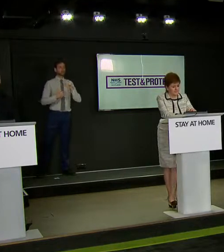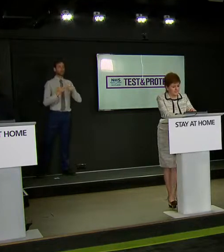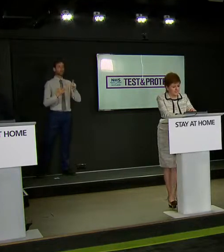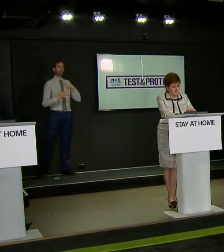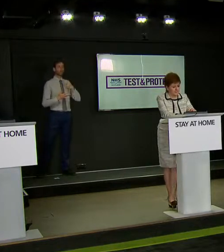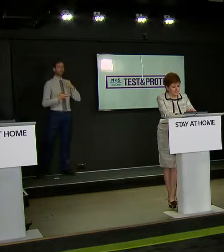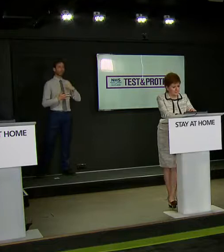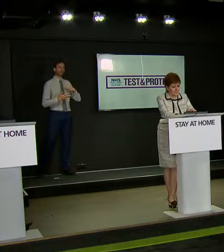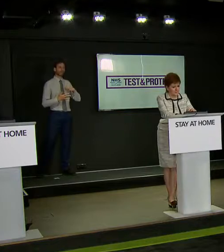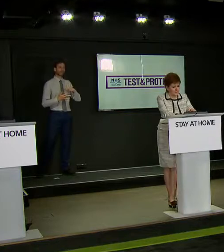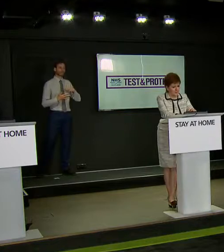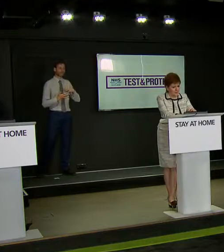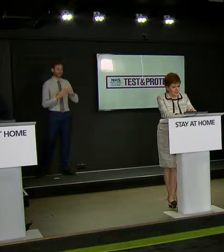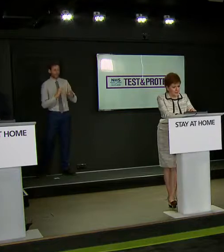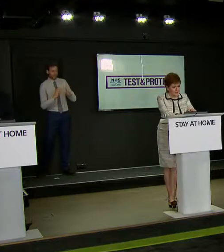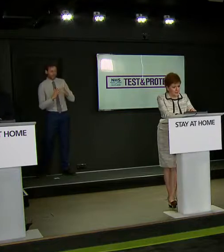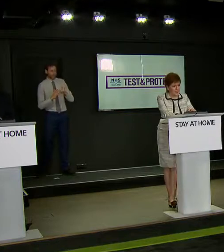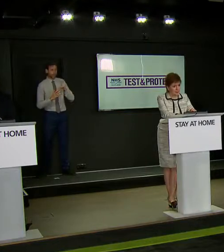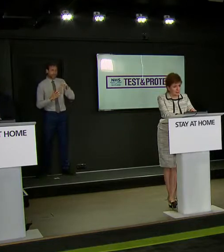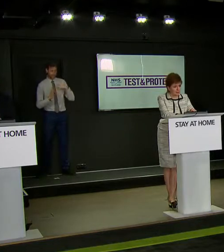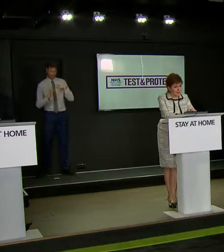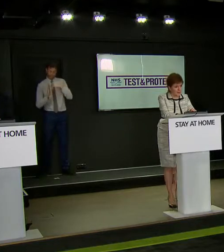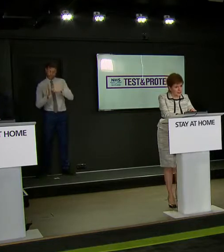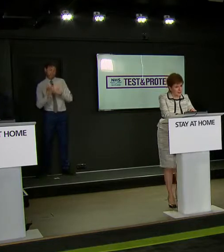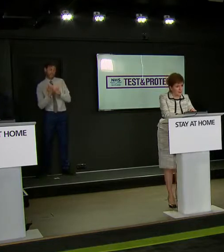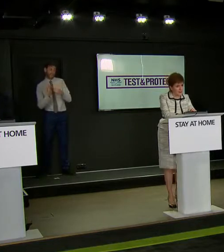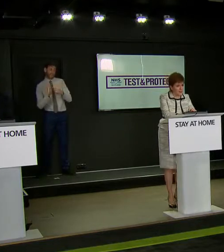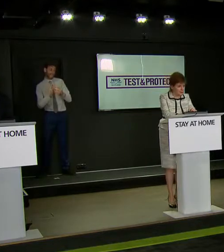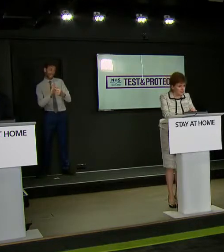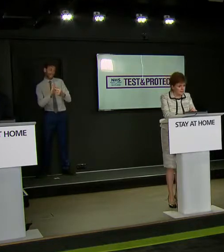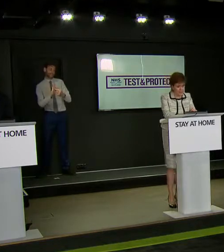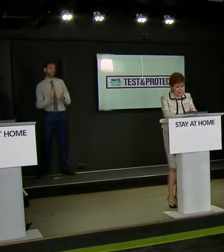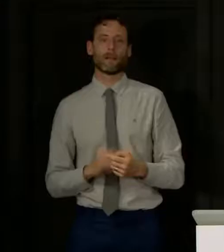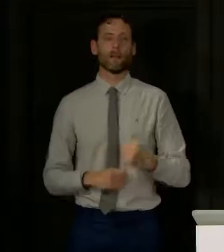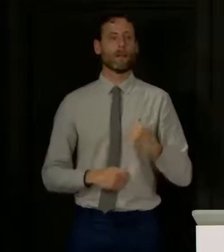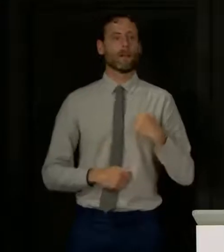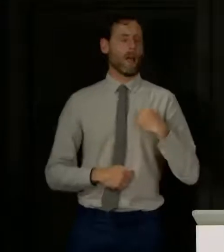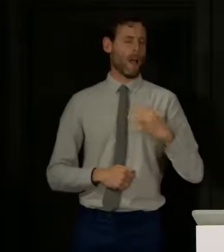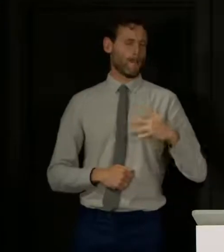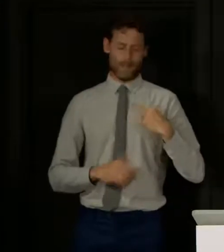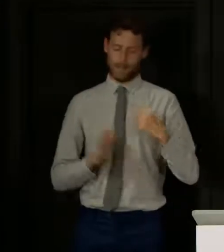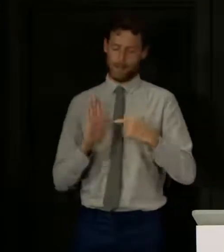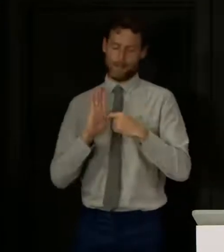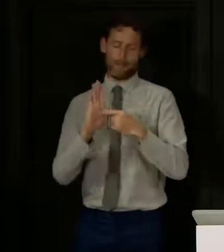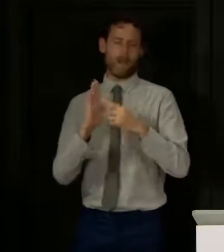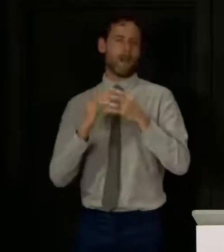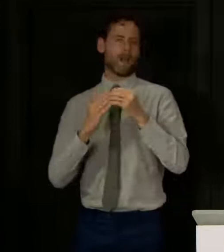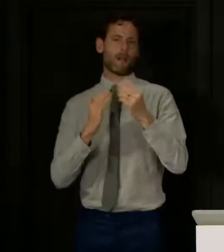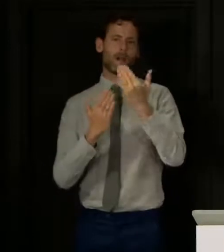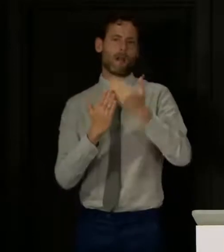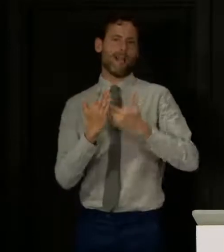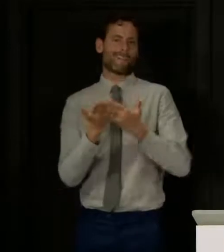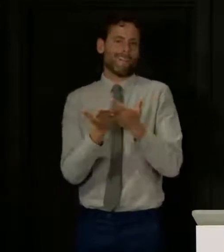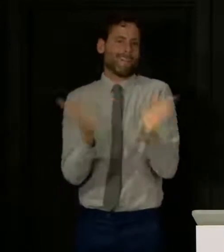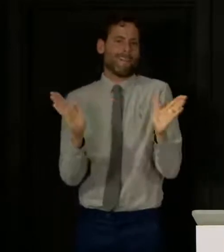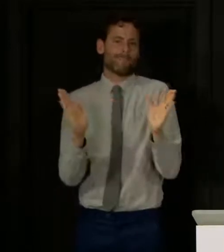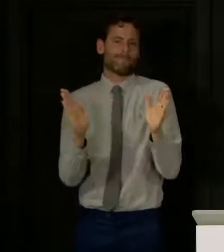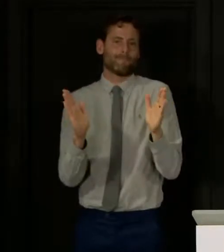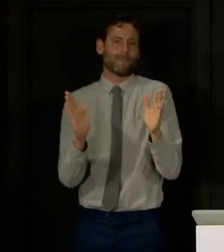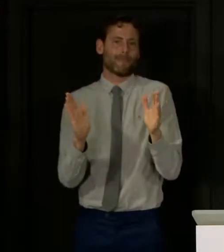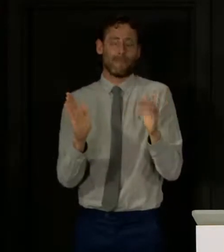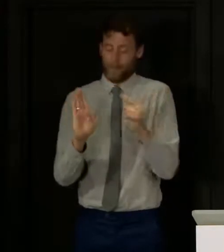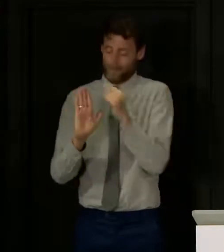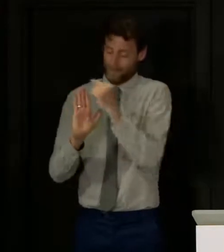clear enough to address these issues? I'm confident the guidance is clear. We will always keep that under review. So if there